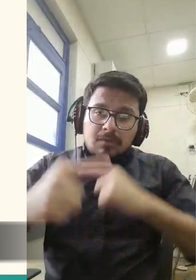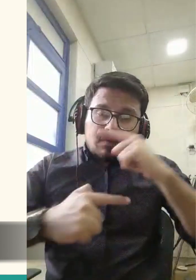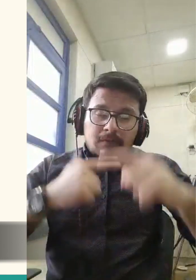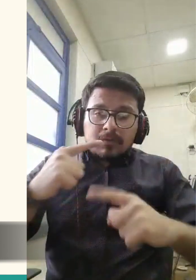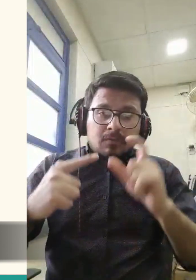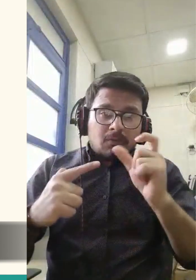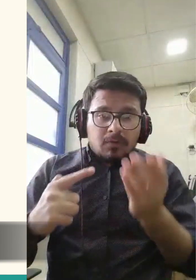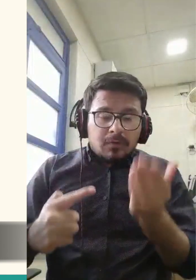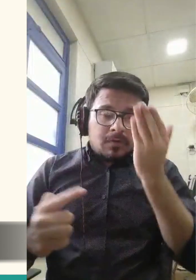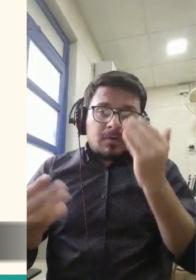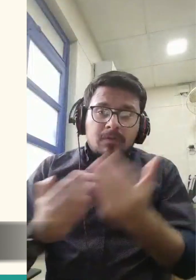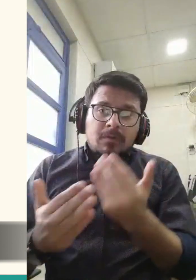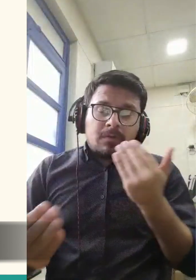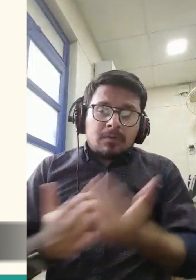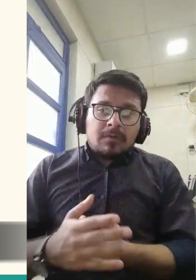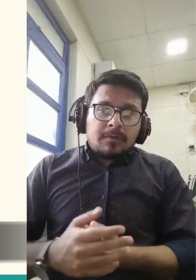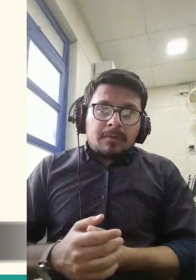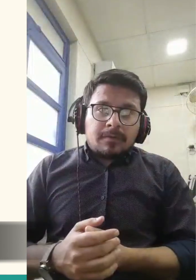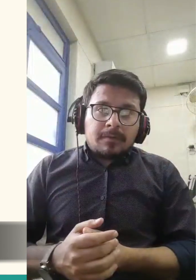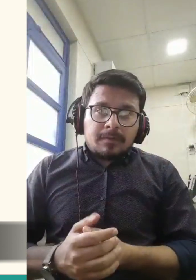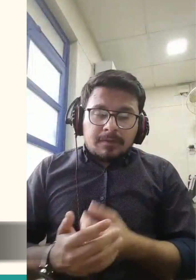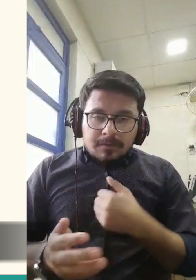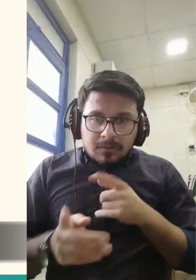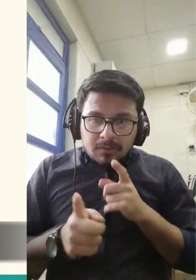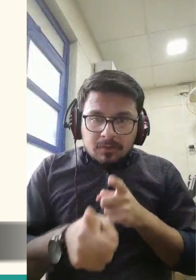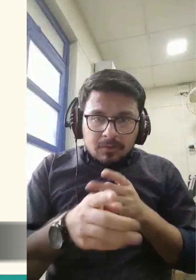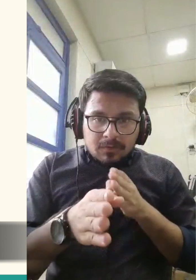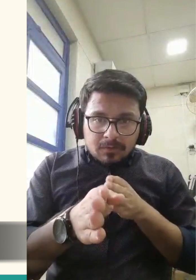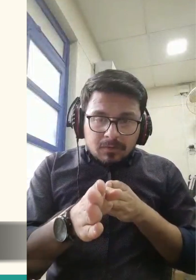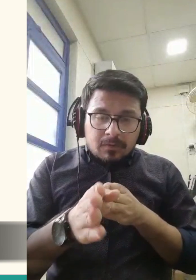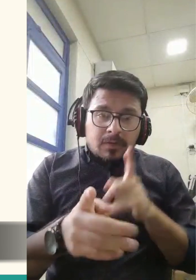and warn man throughout the ages.